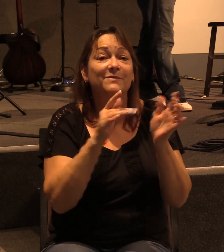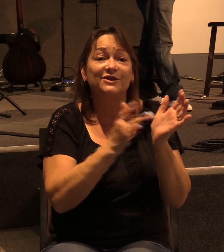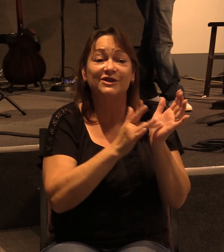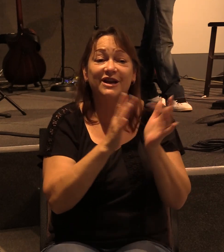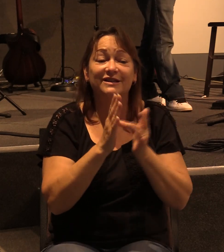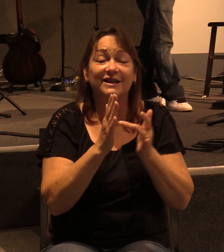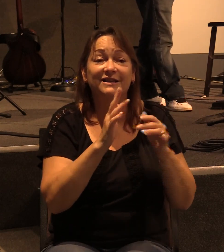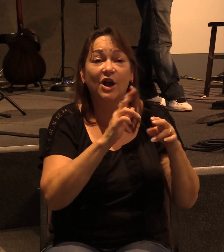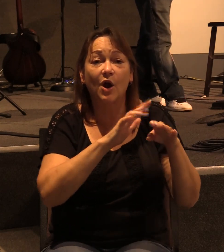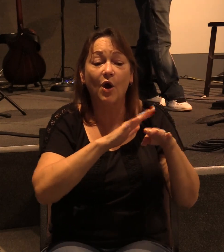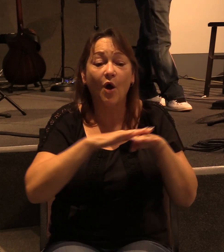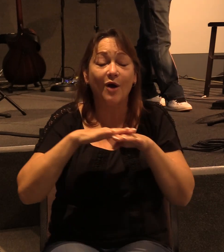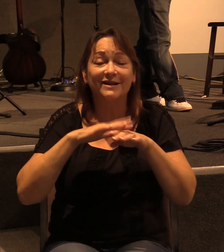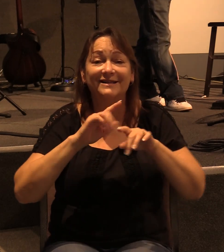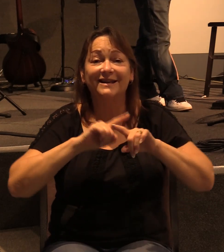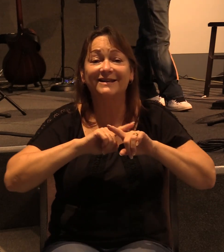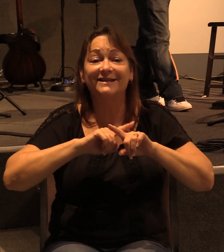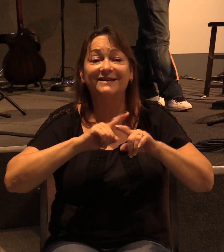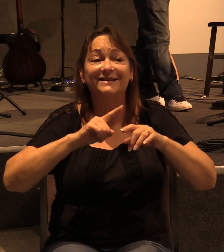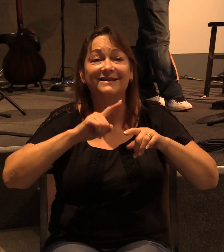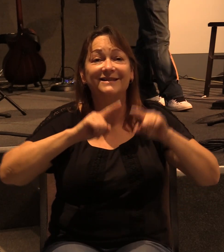positions in the body of Christ